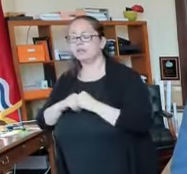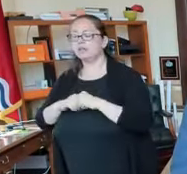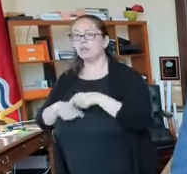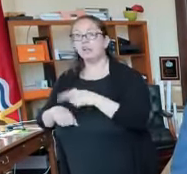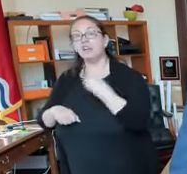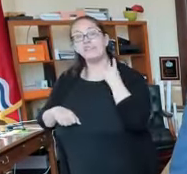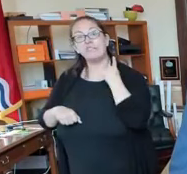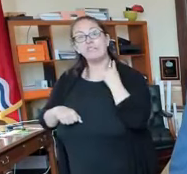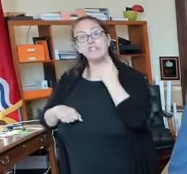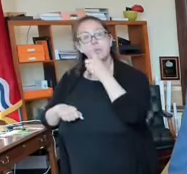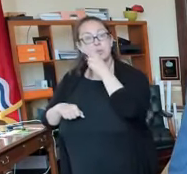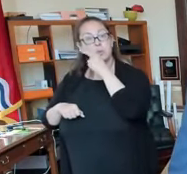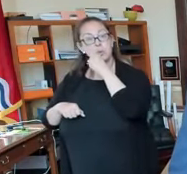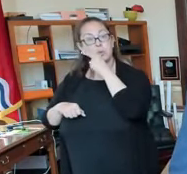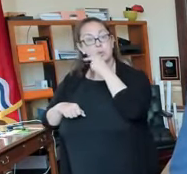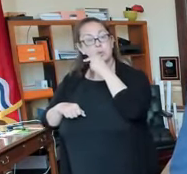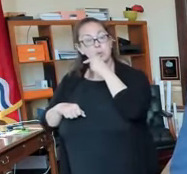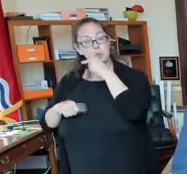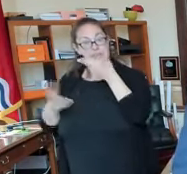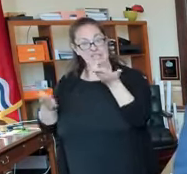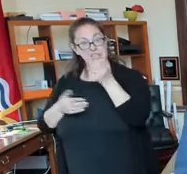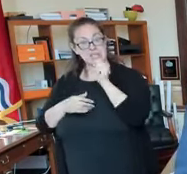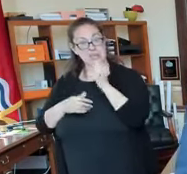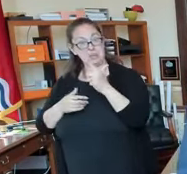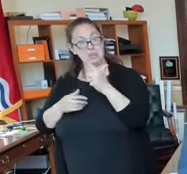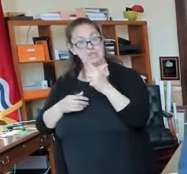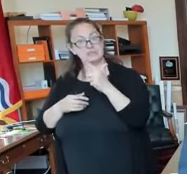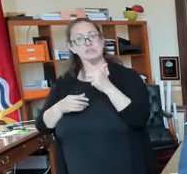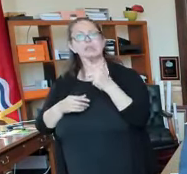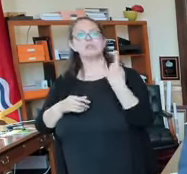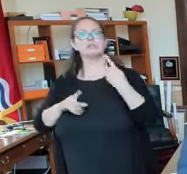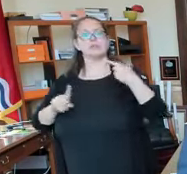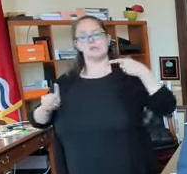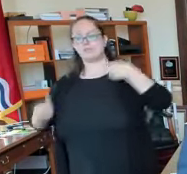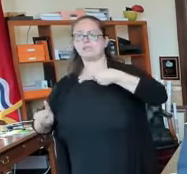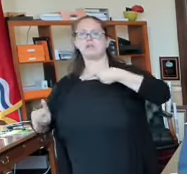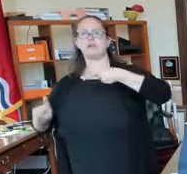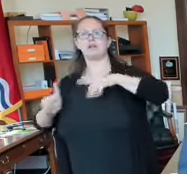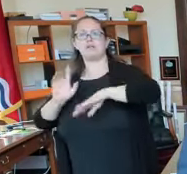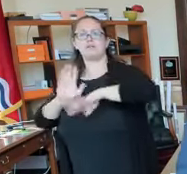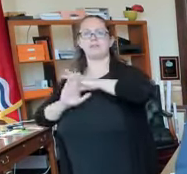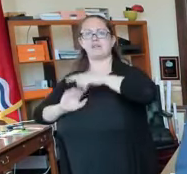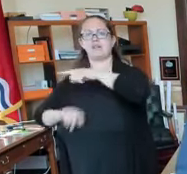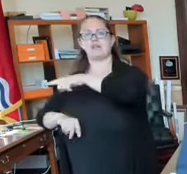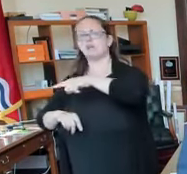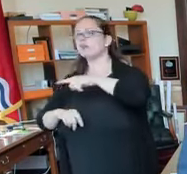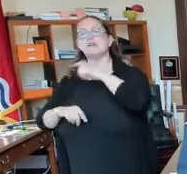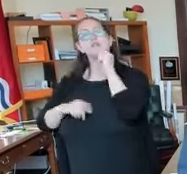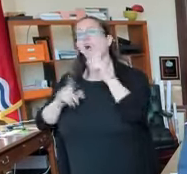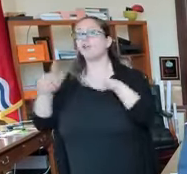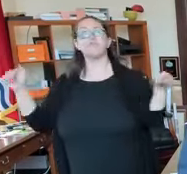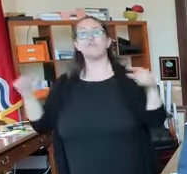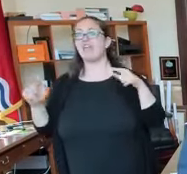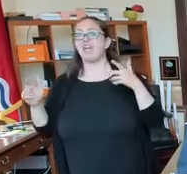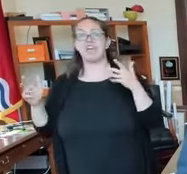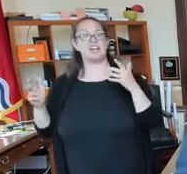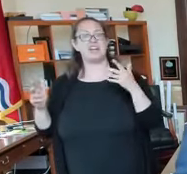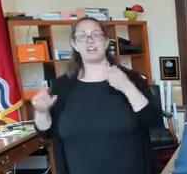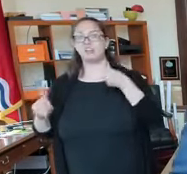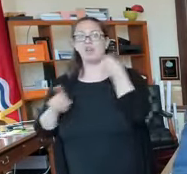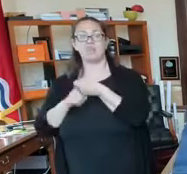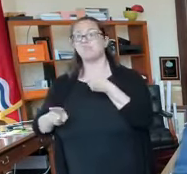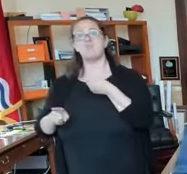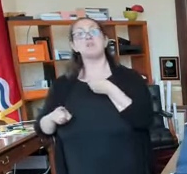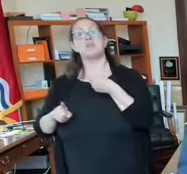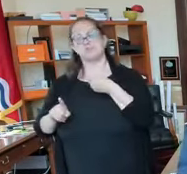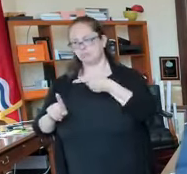in the city of Saint Louis are targeted and they are not random. We had a very